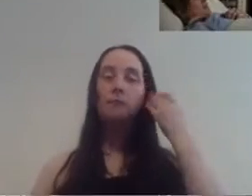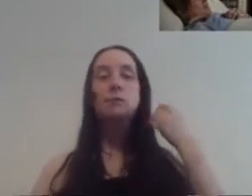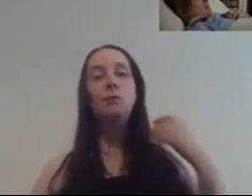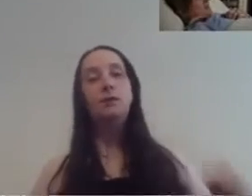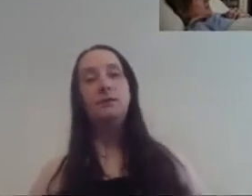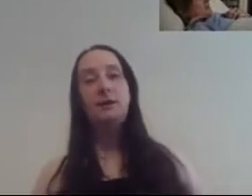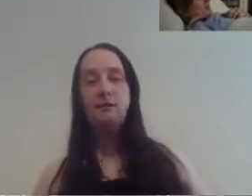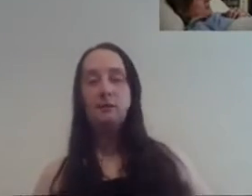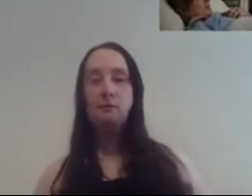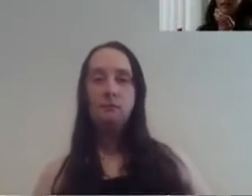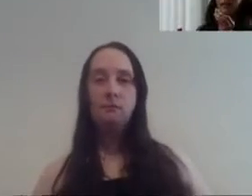what's that